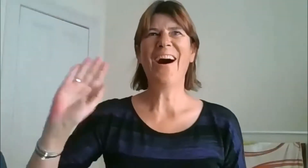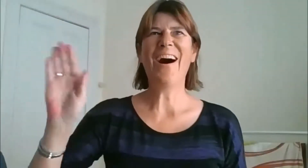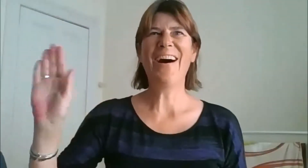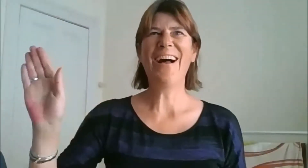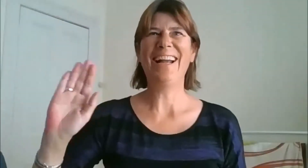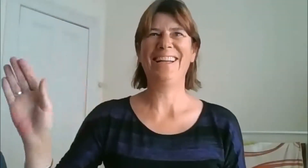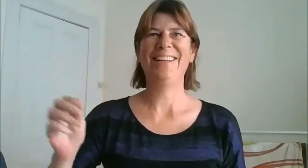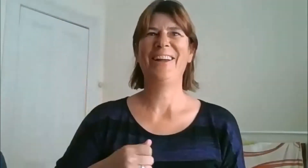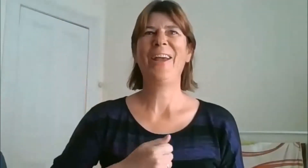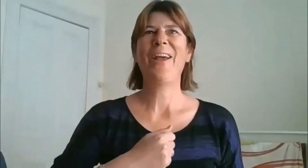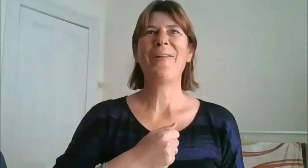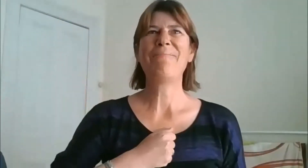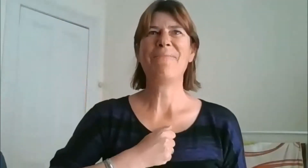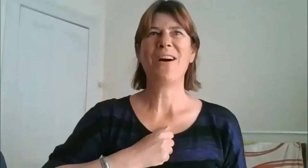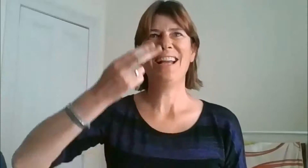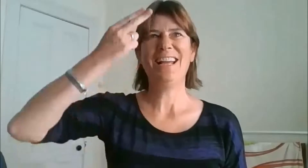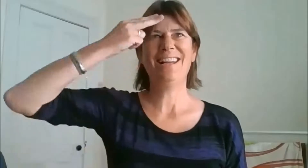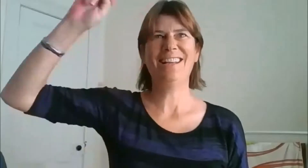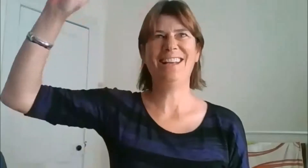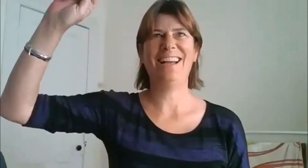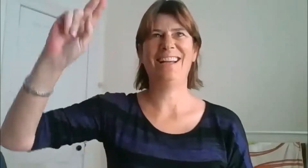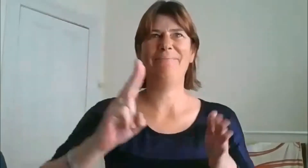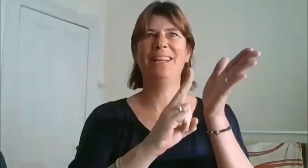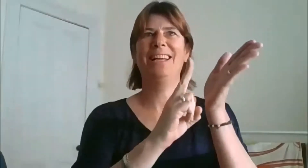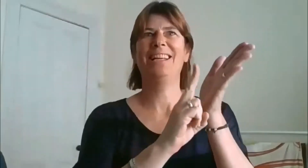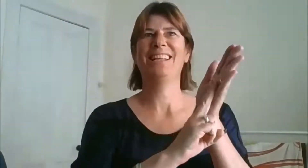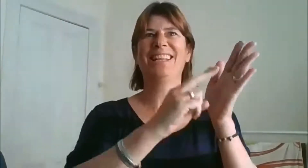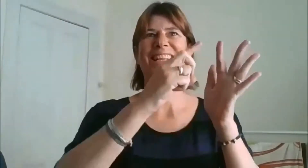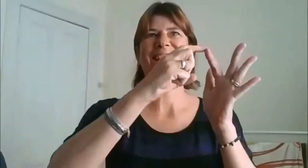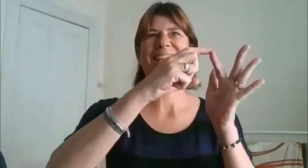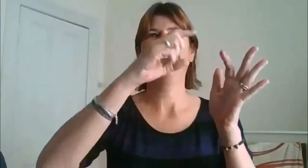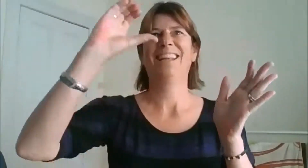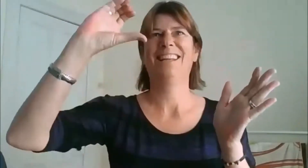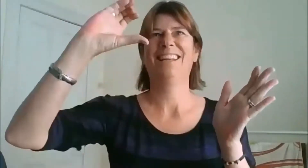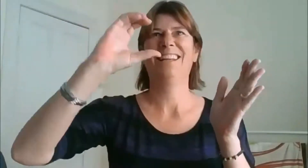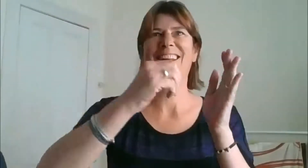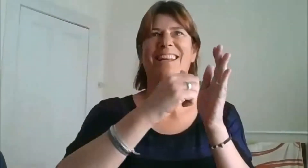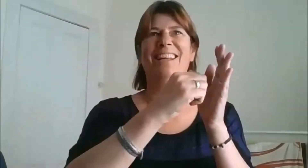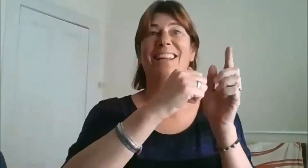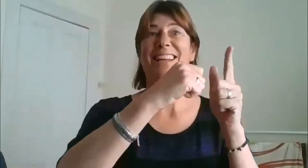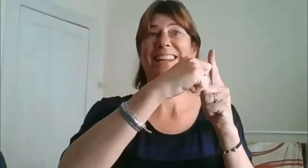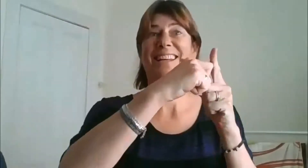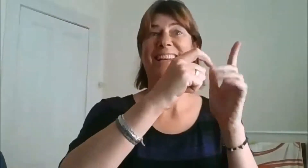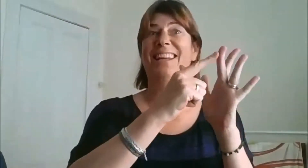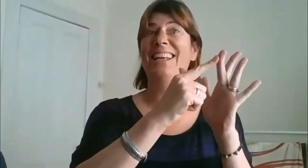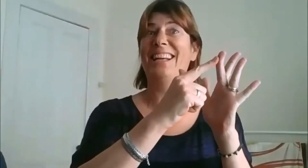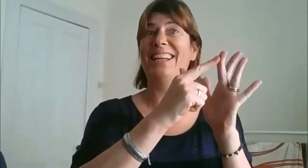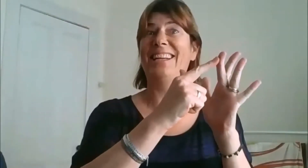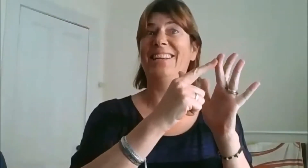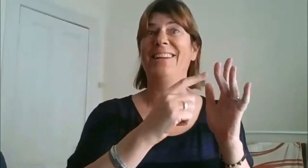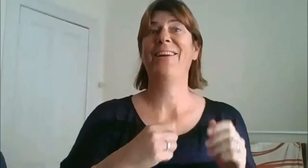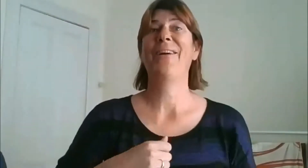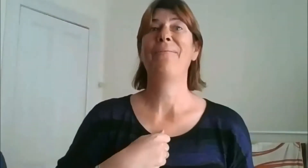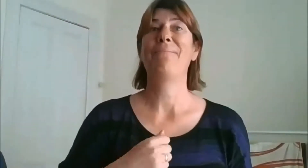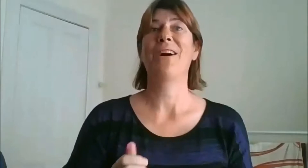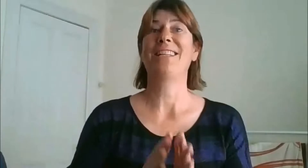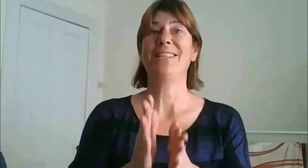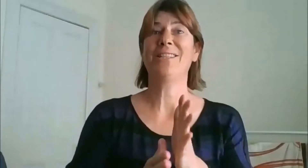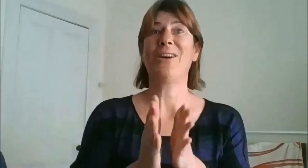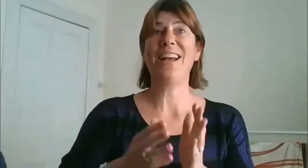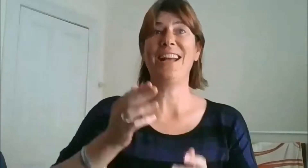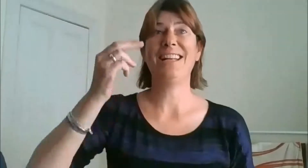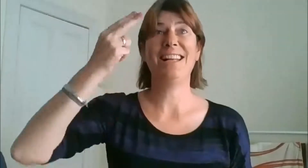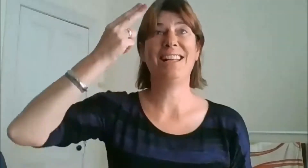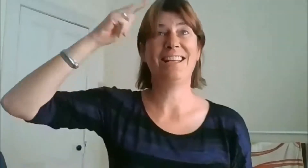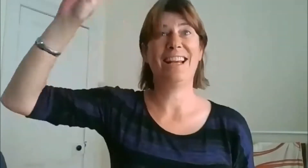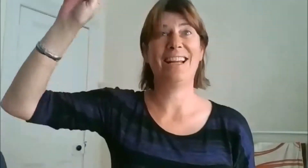Hi, my name, Nicky. My